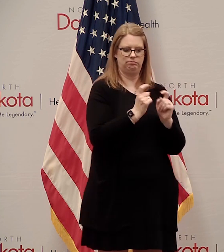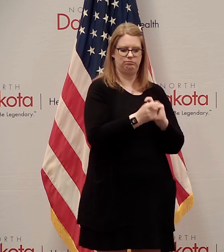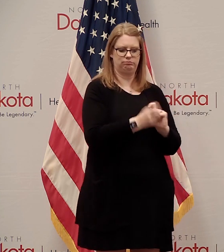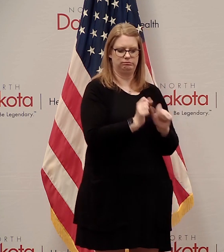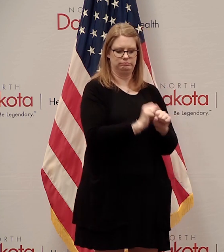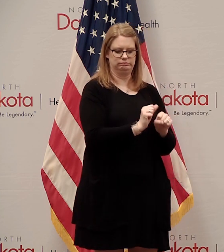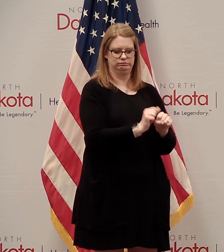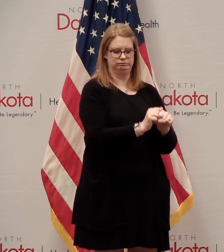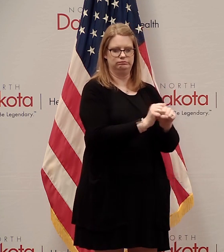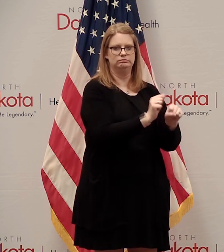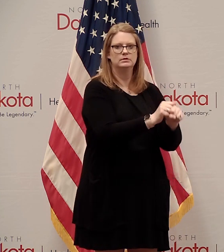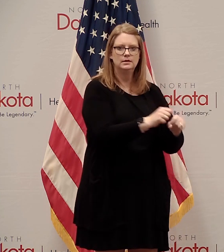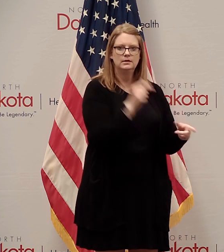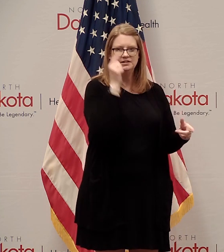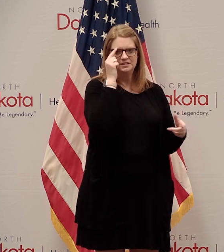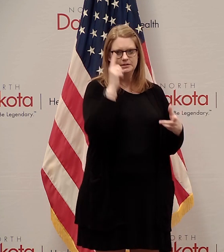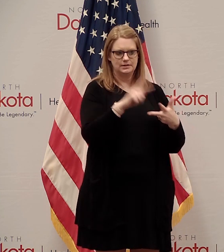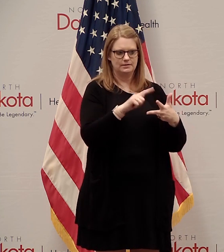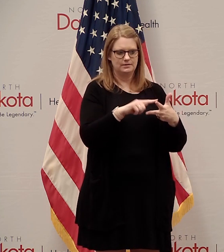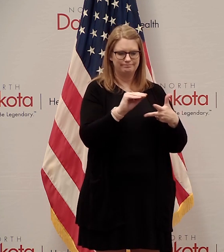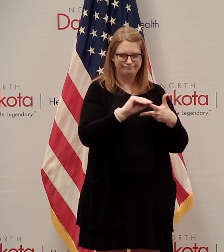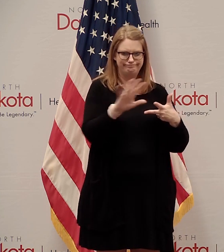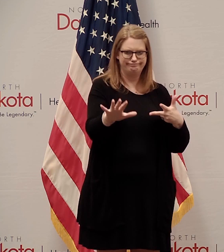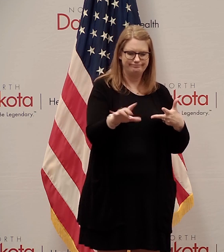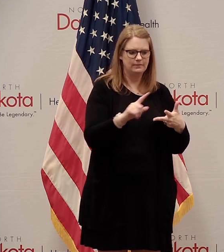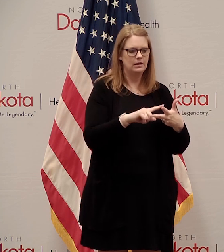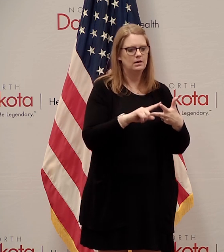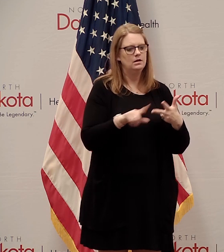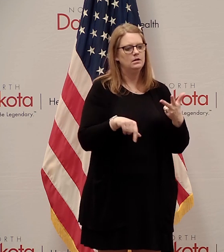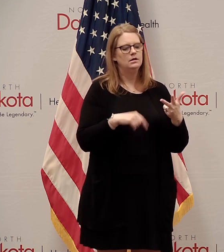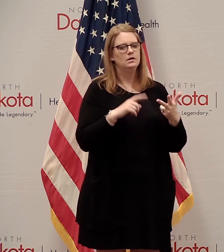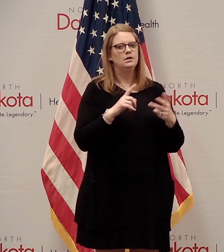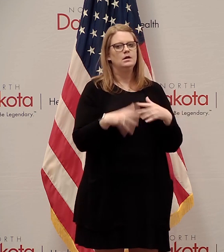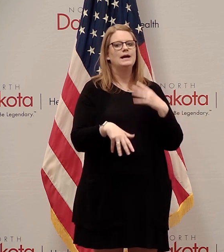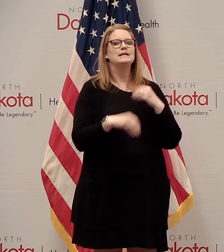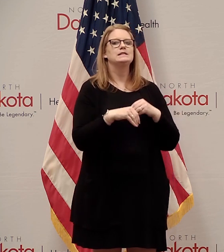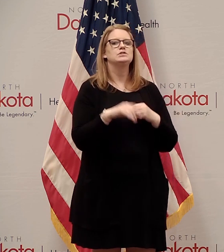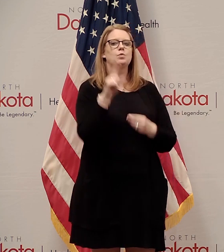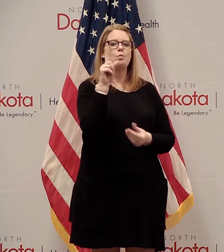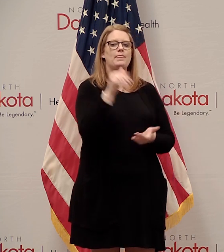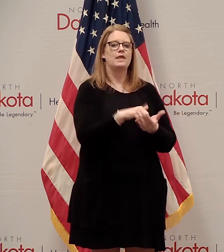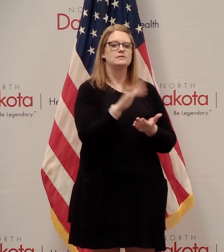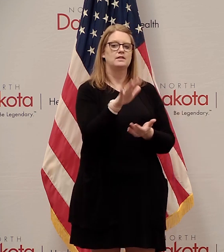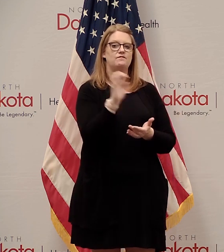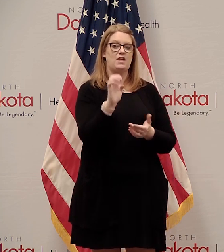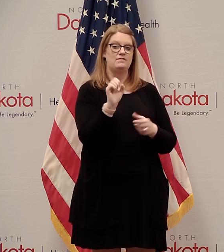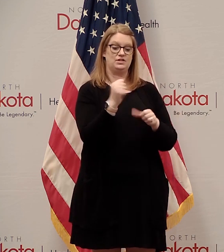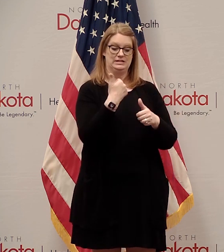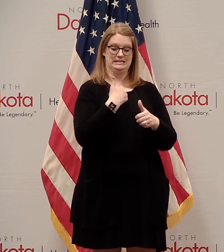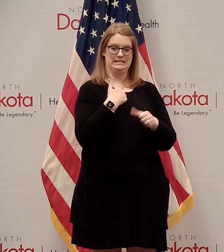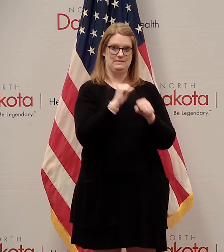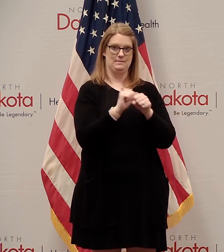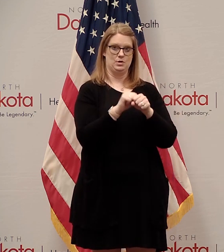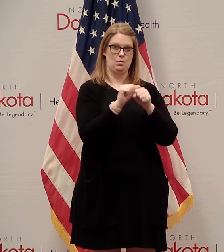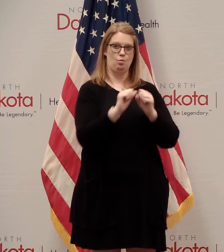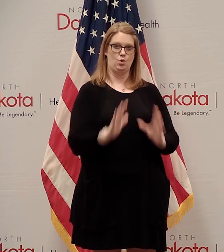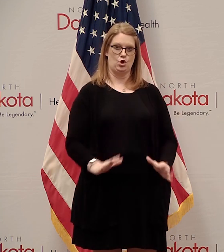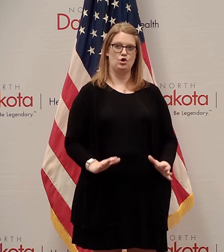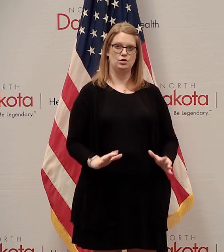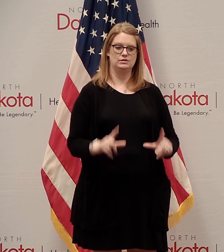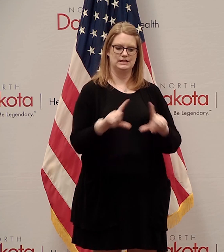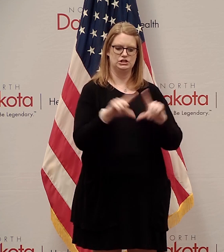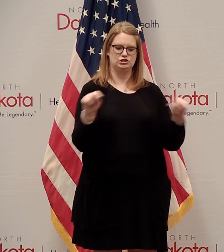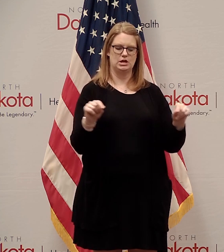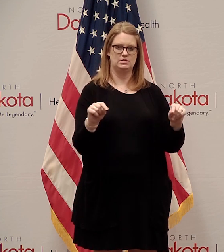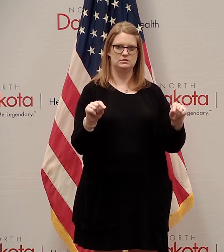changes, to get this and make this possible. An additional 1,500 of these self-employed workers checks are